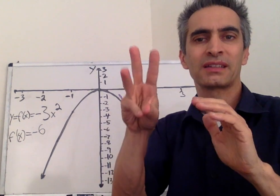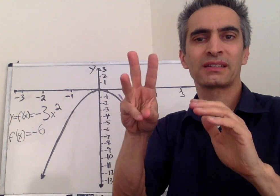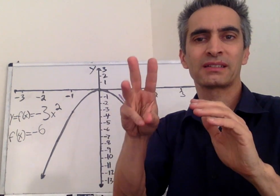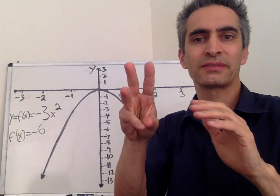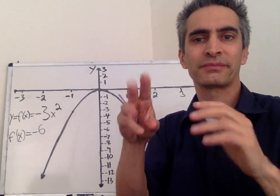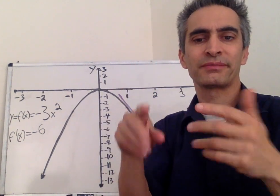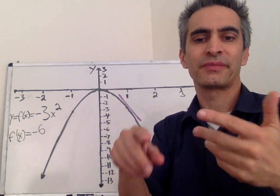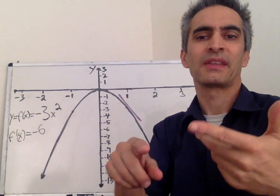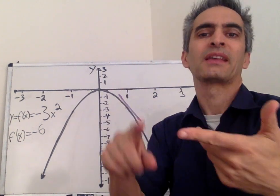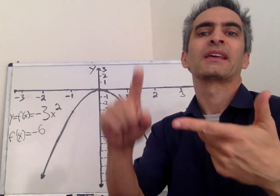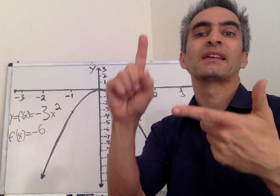6.